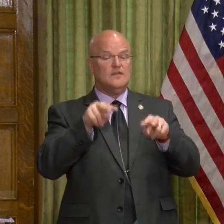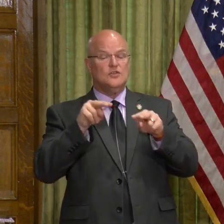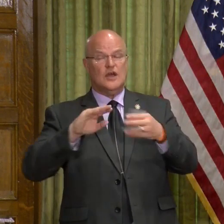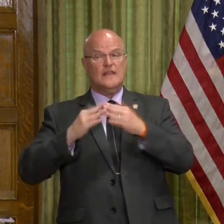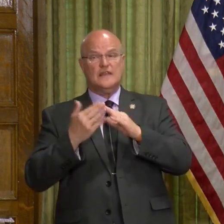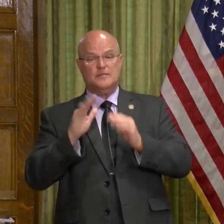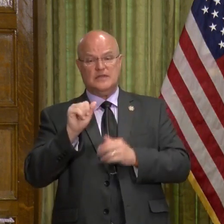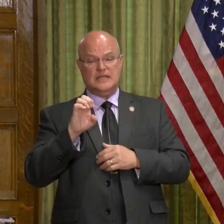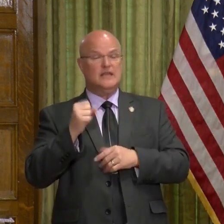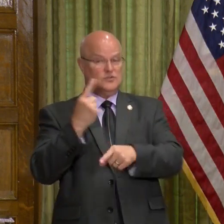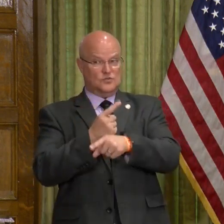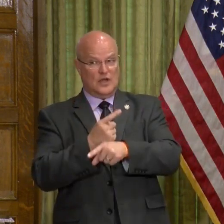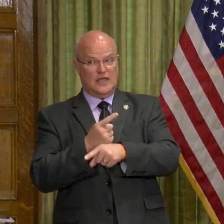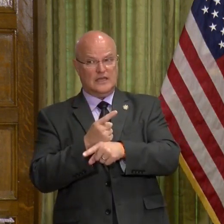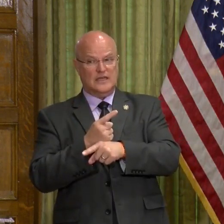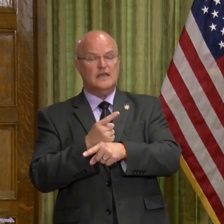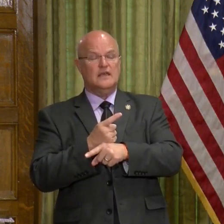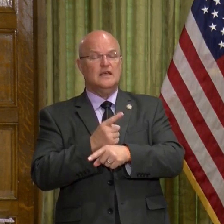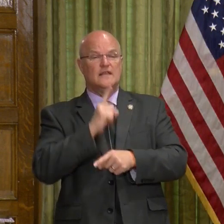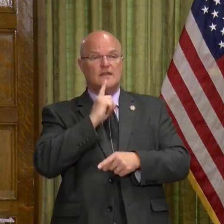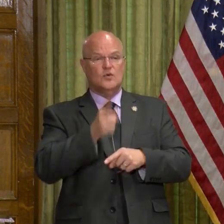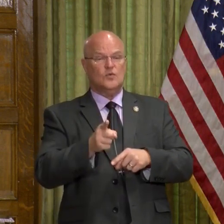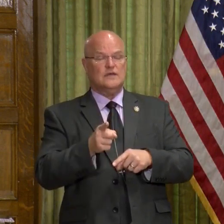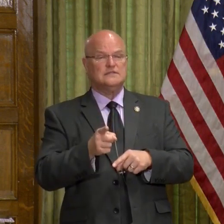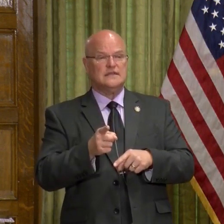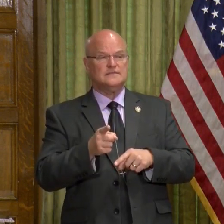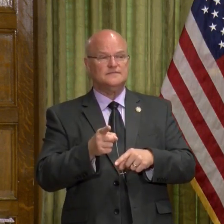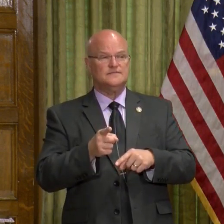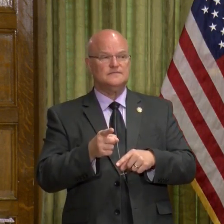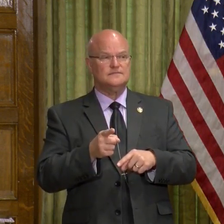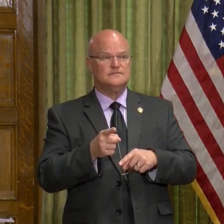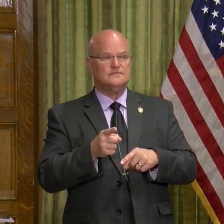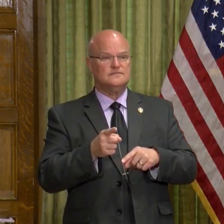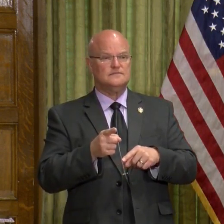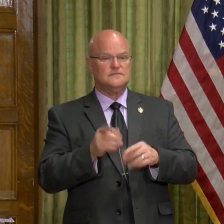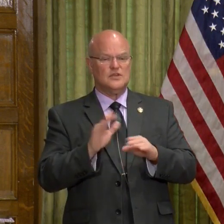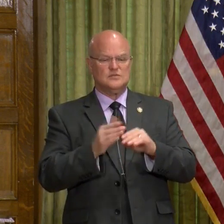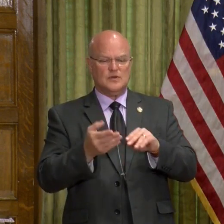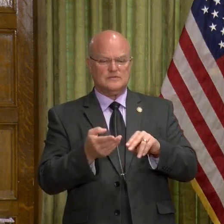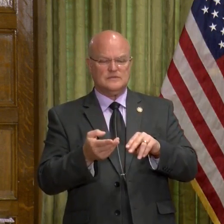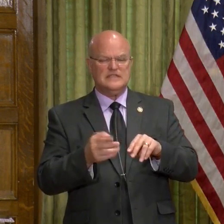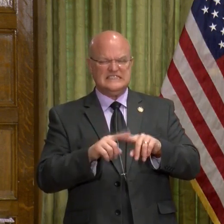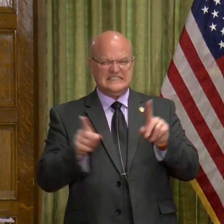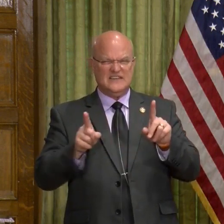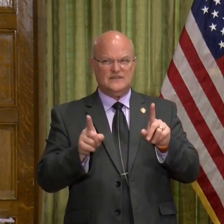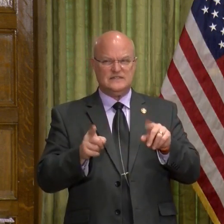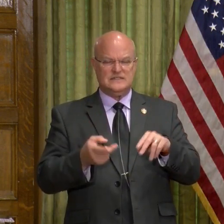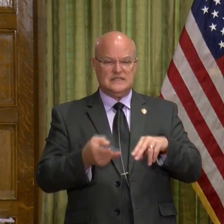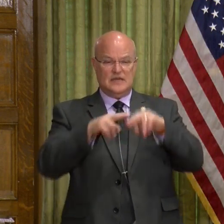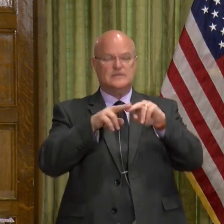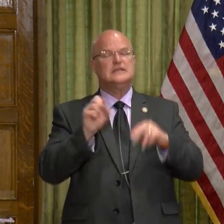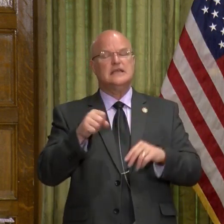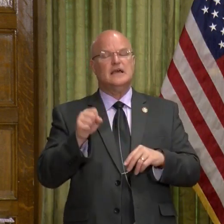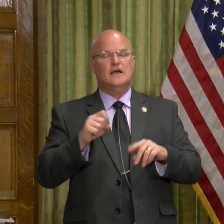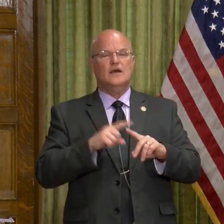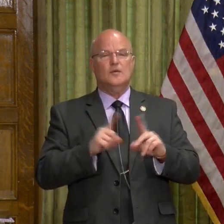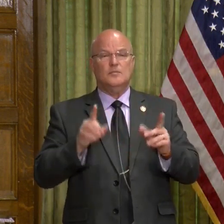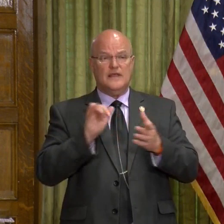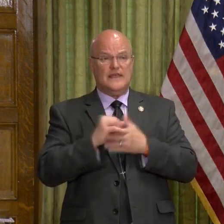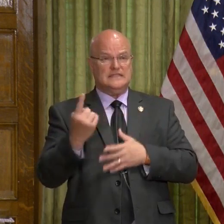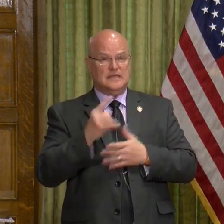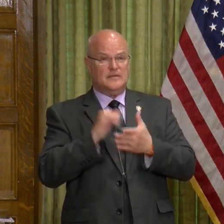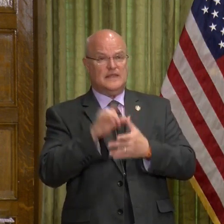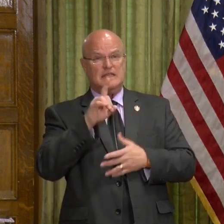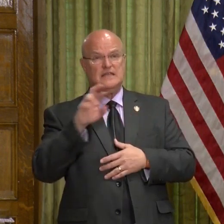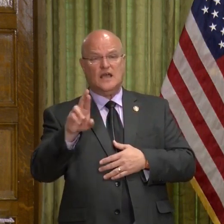you look at the community cases, you're right. There was a small margin of difference that it upticked. So that's